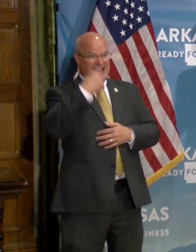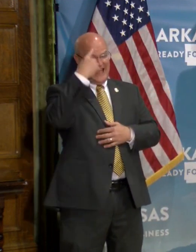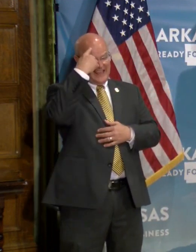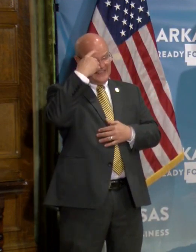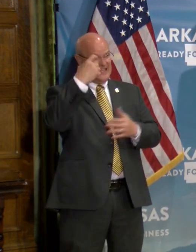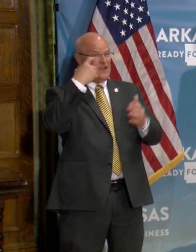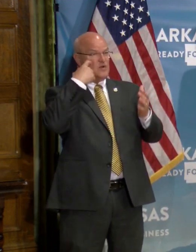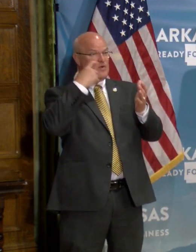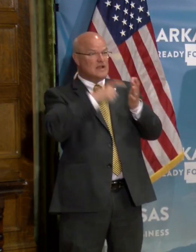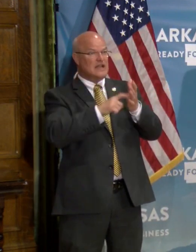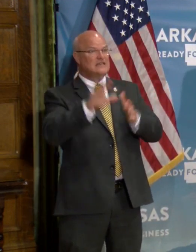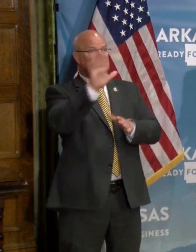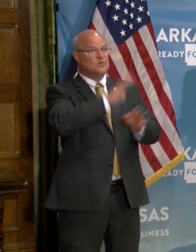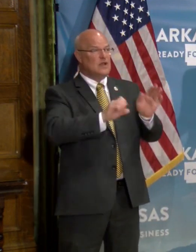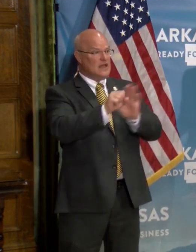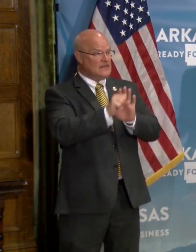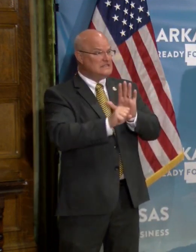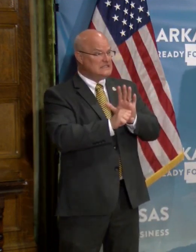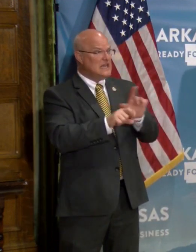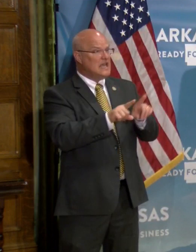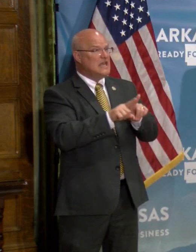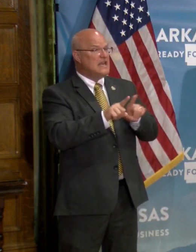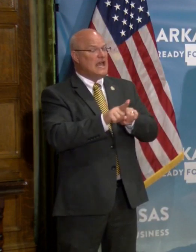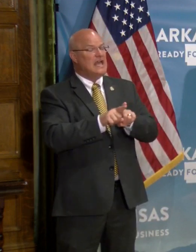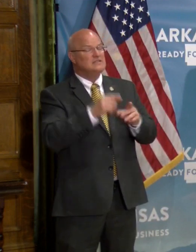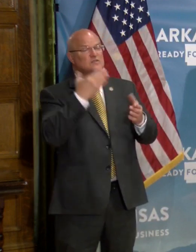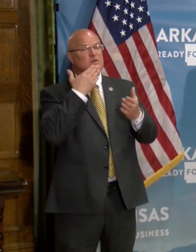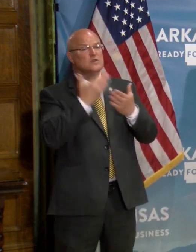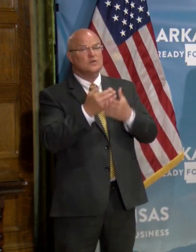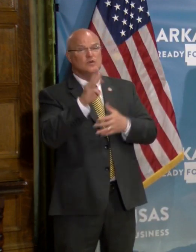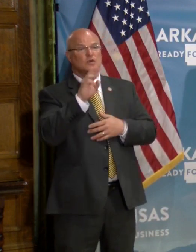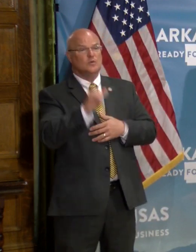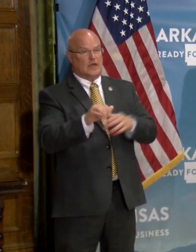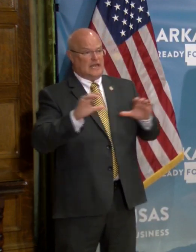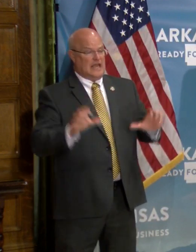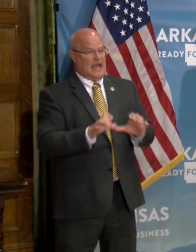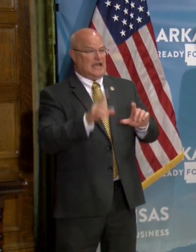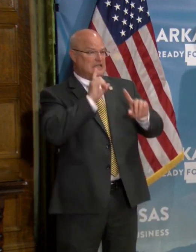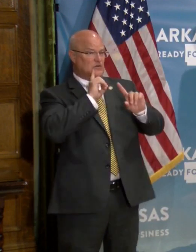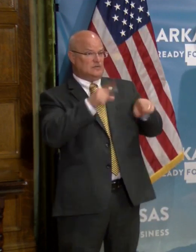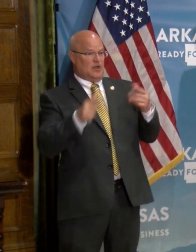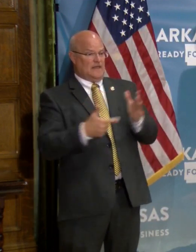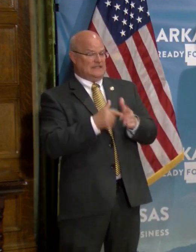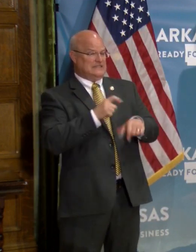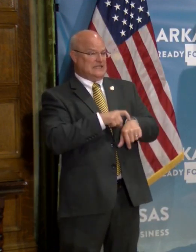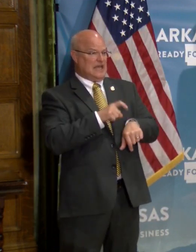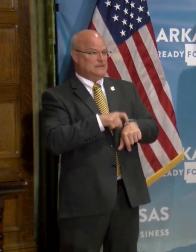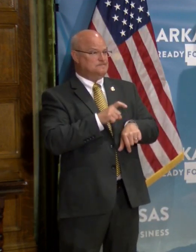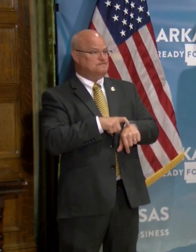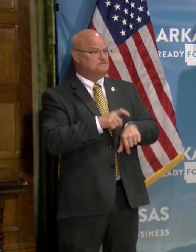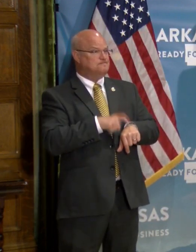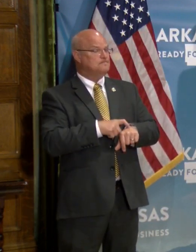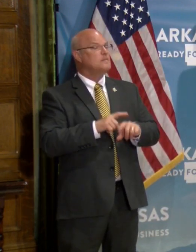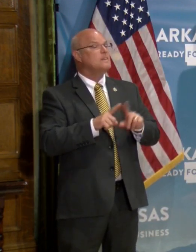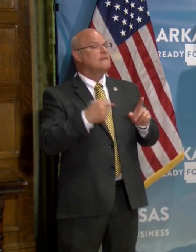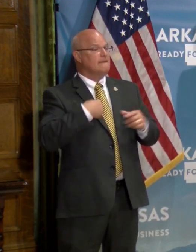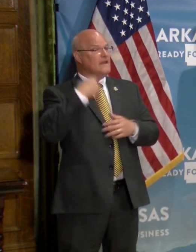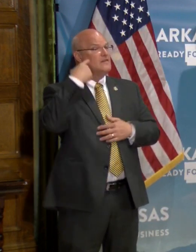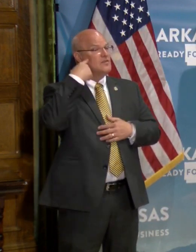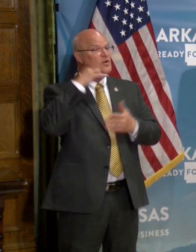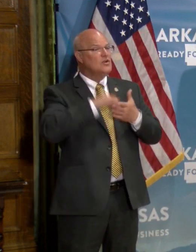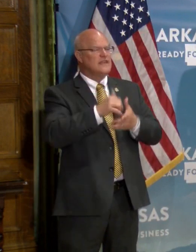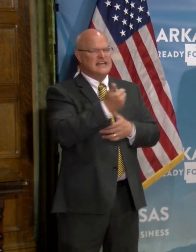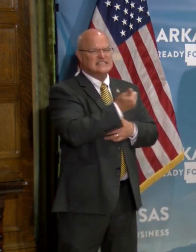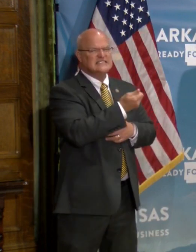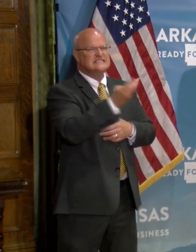that's recognized across the state as a very prudent way to act and respond in this time. Um, but I've heard that on